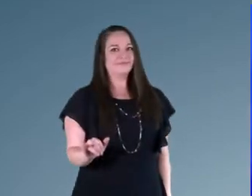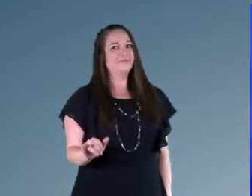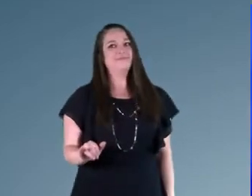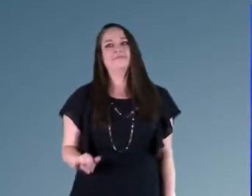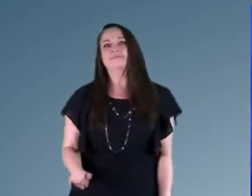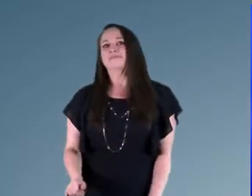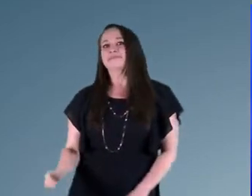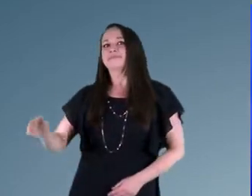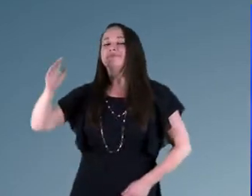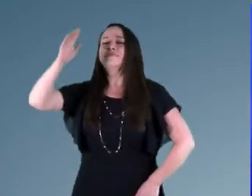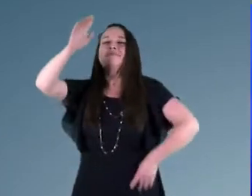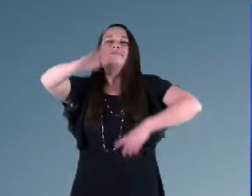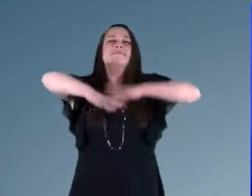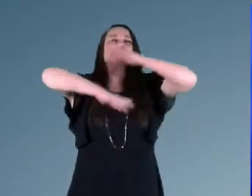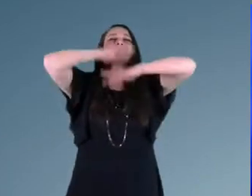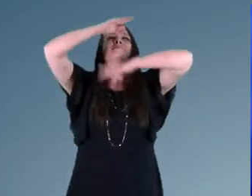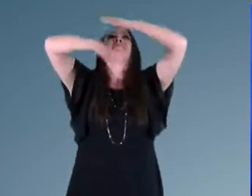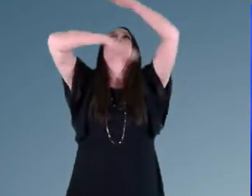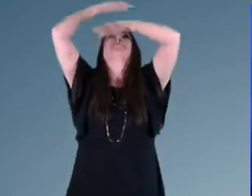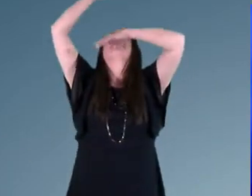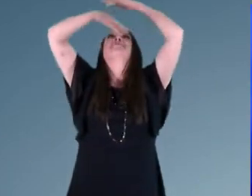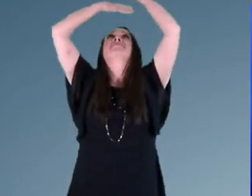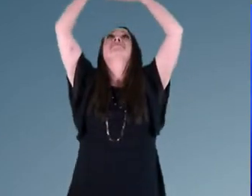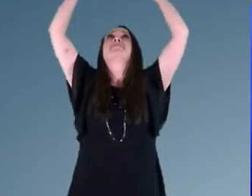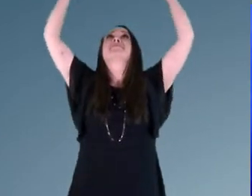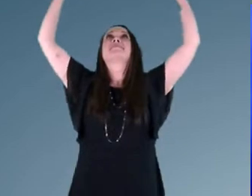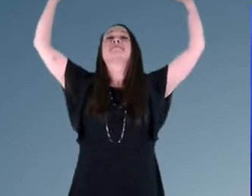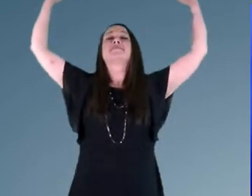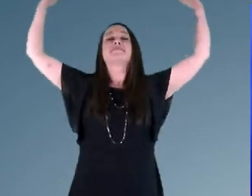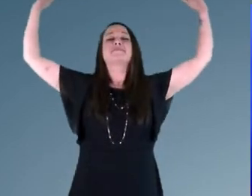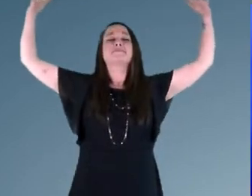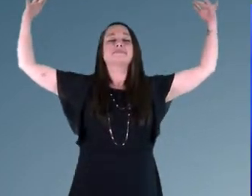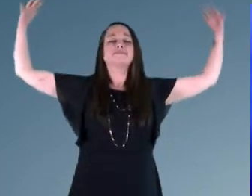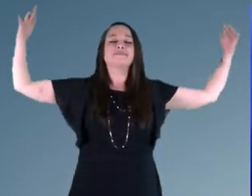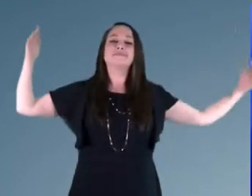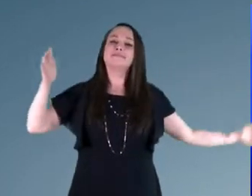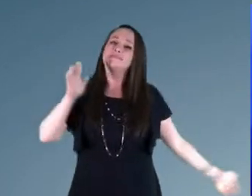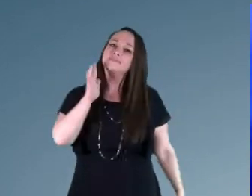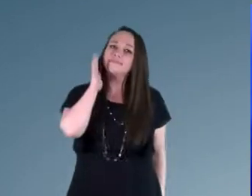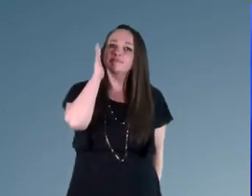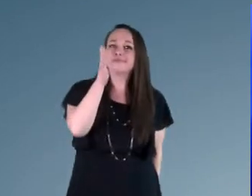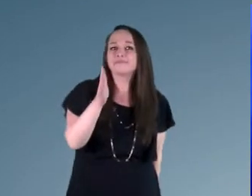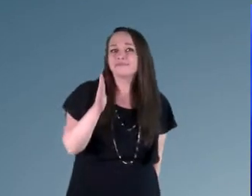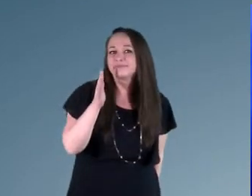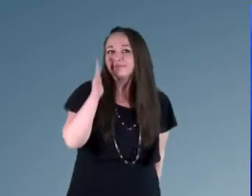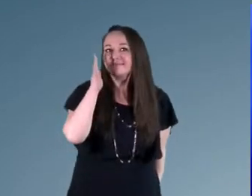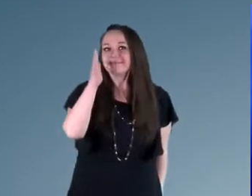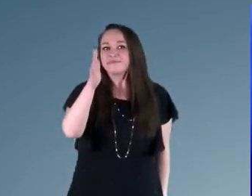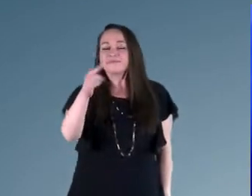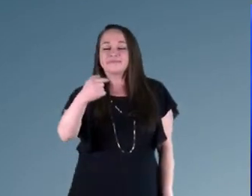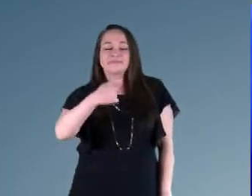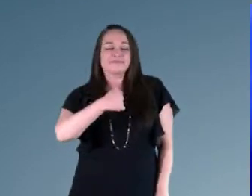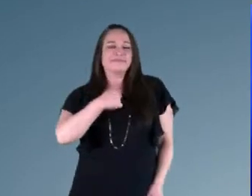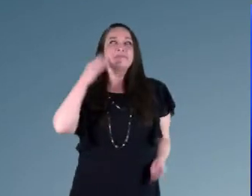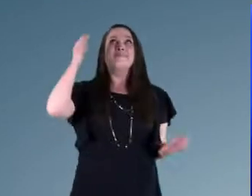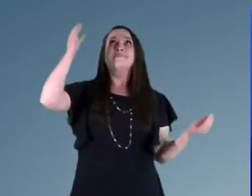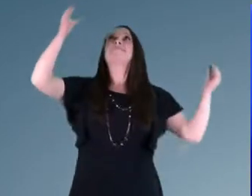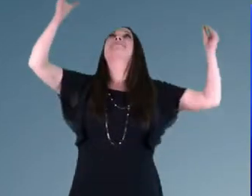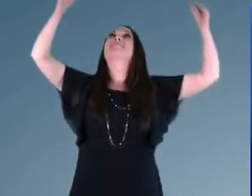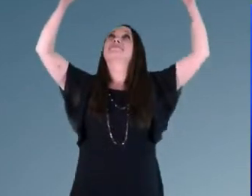In my Father's house, there's a place for me.